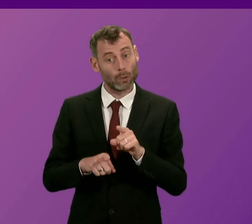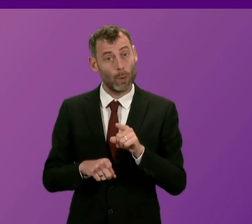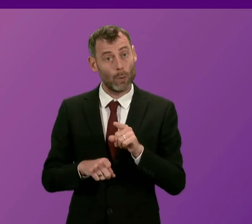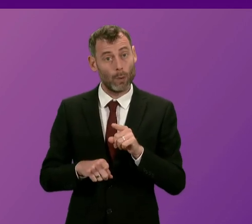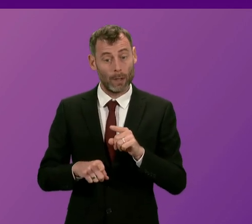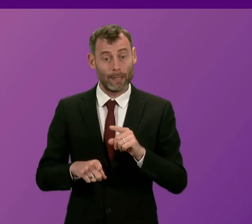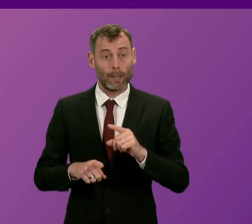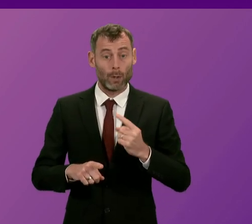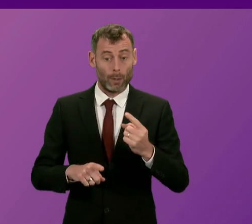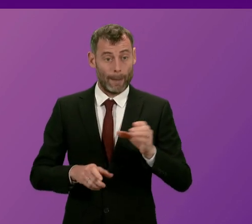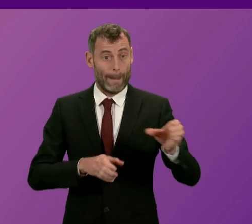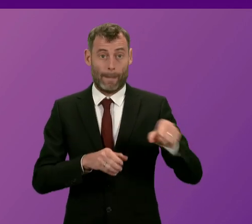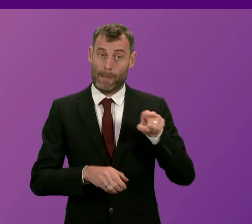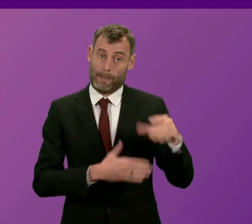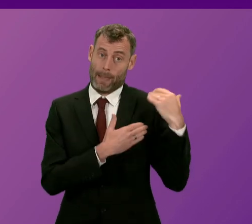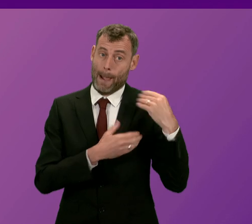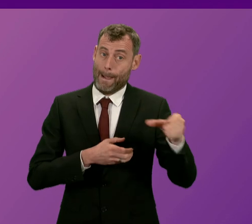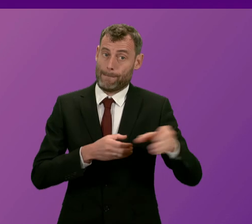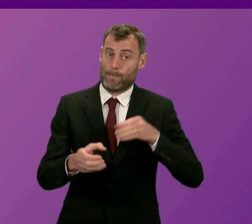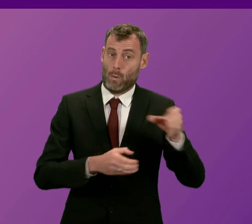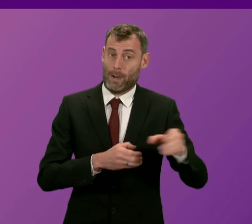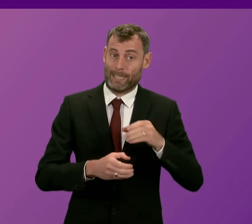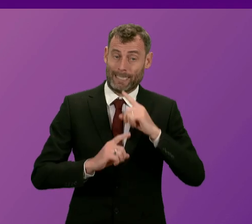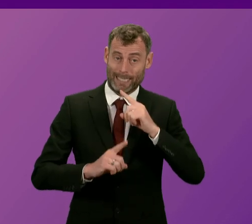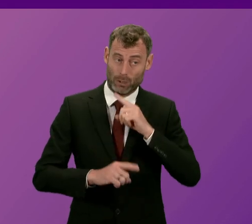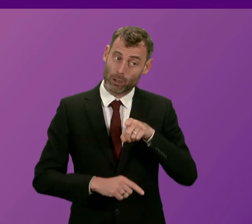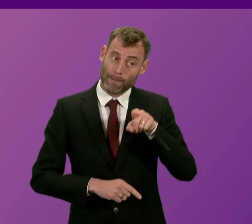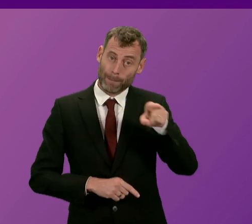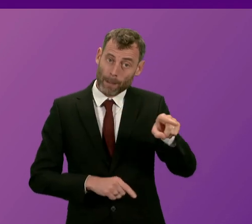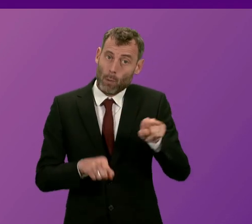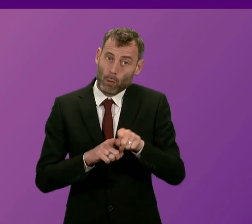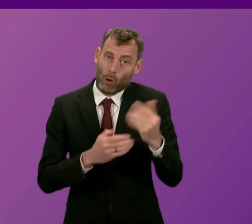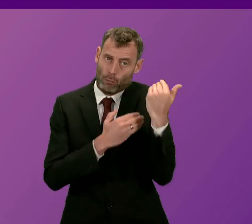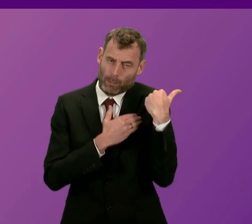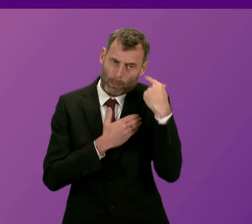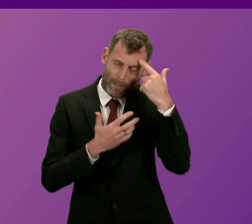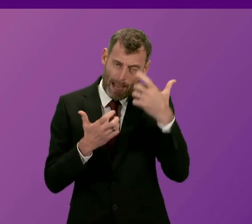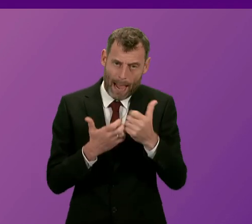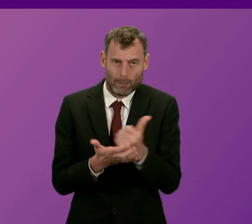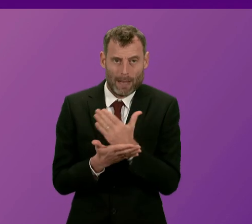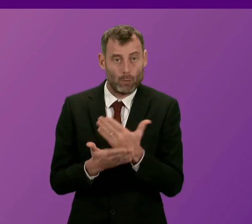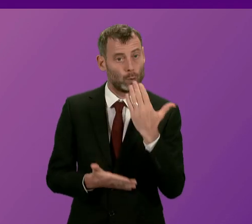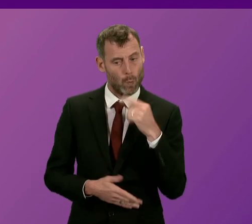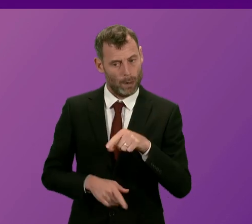to support teachers in exercising the responsibilities that they need to exercise to keep schools safe.